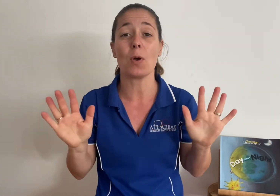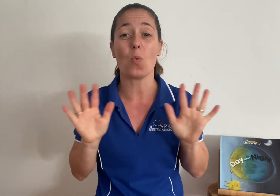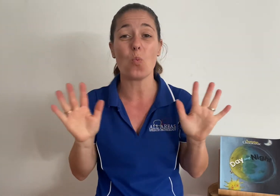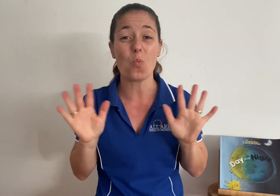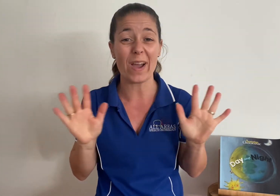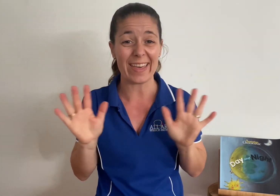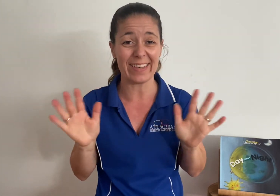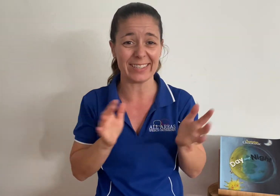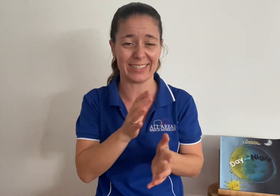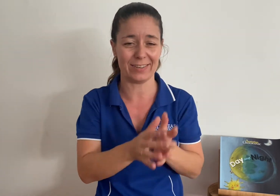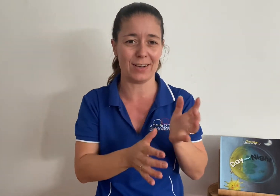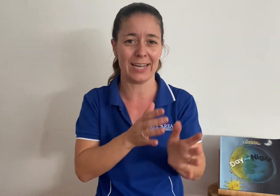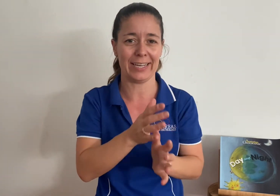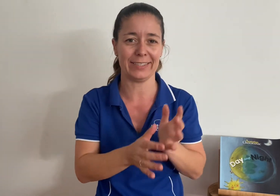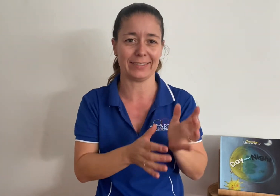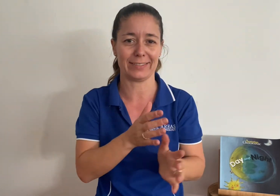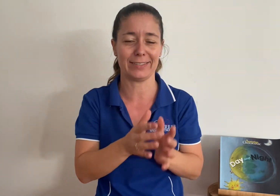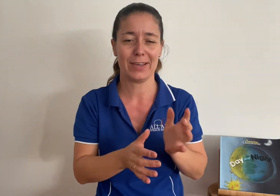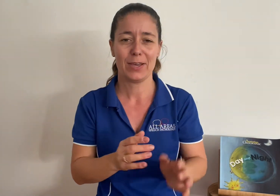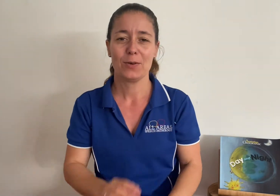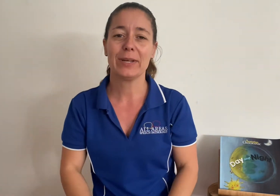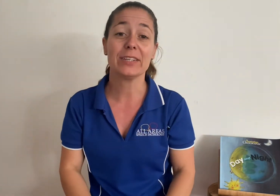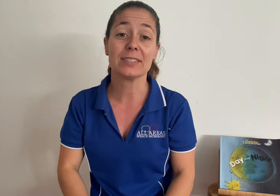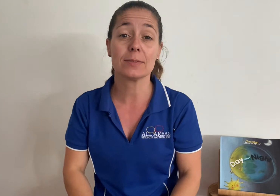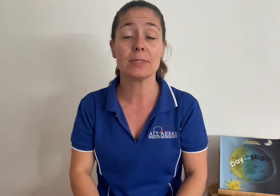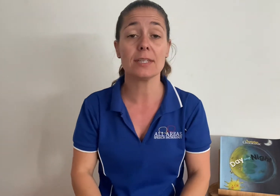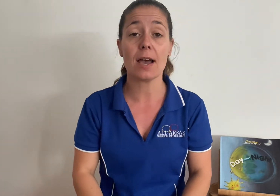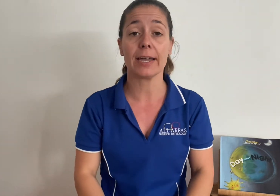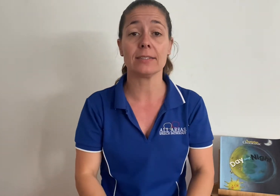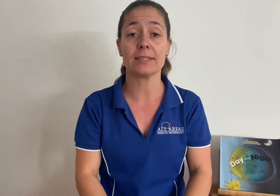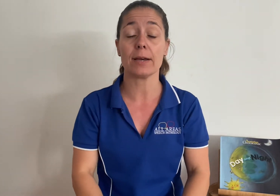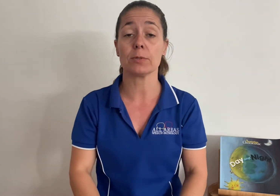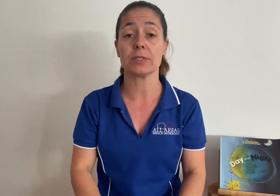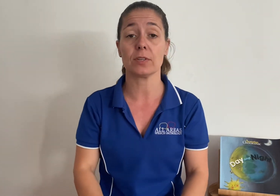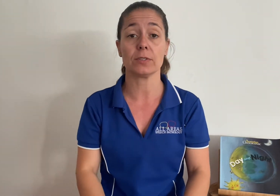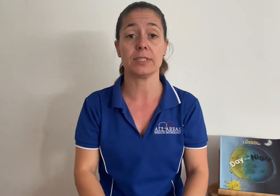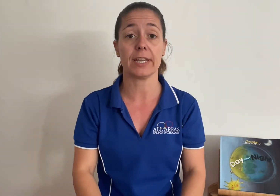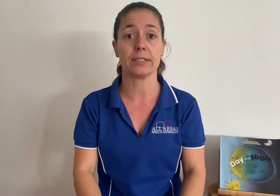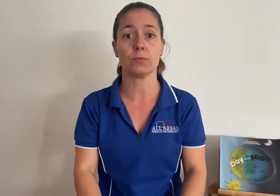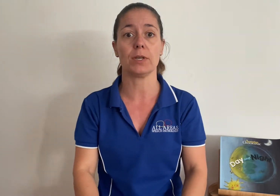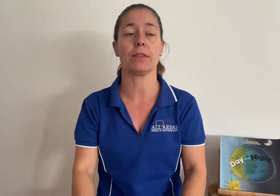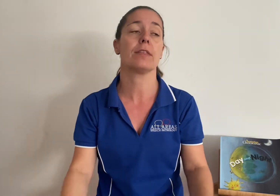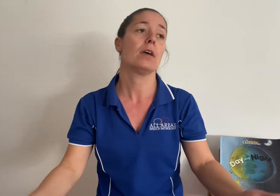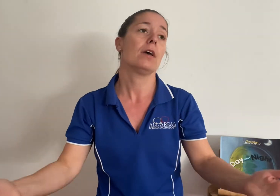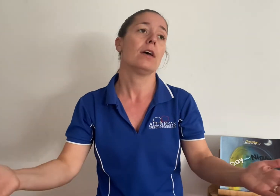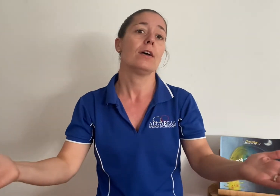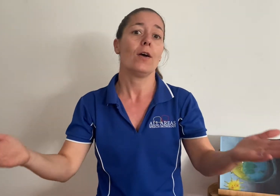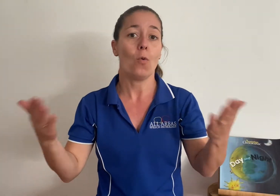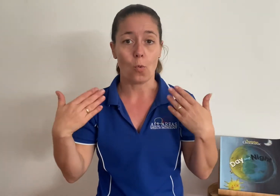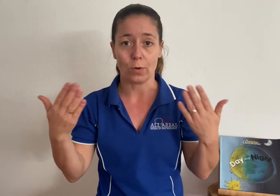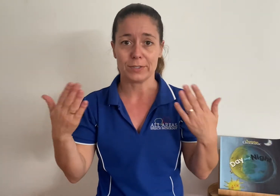weather signs. We learned some signs that were associated with autumn.